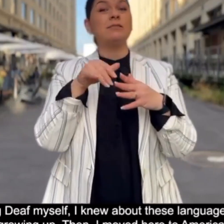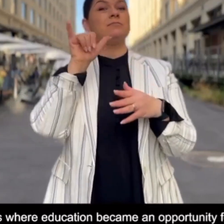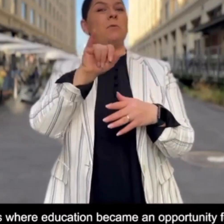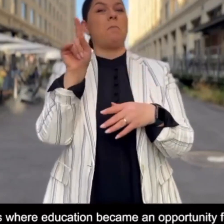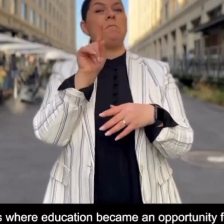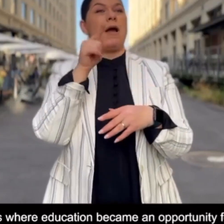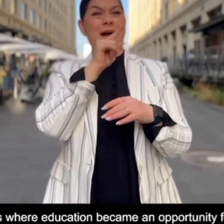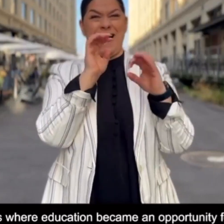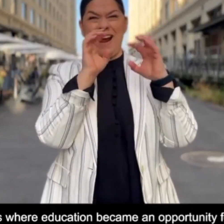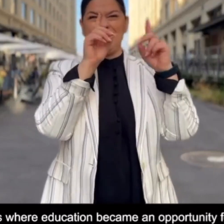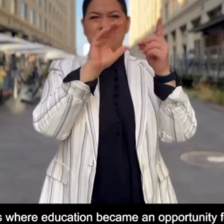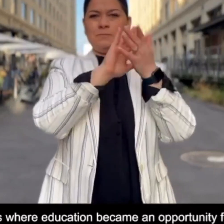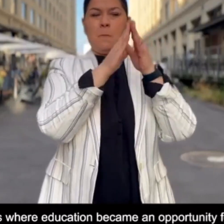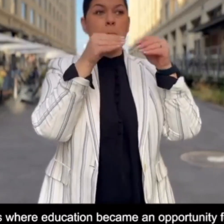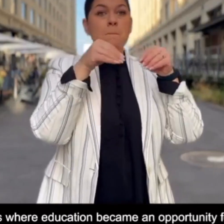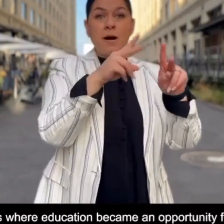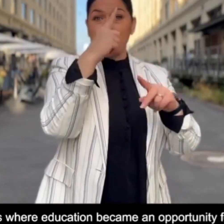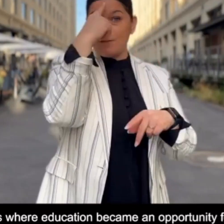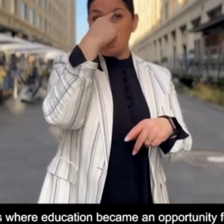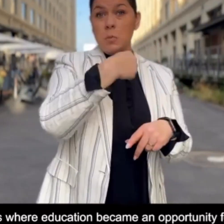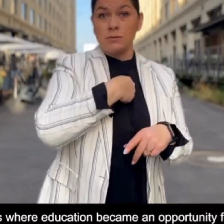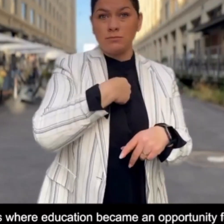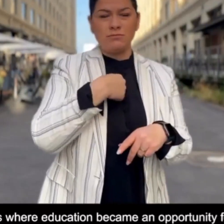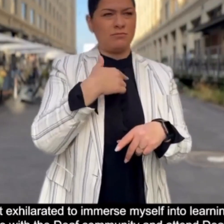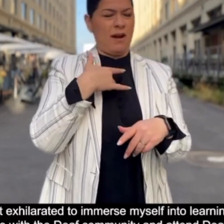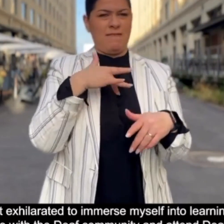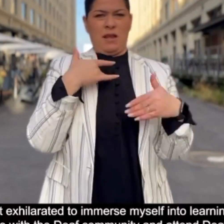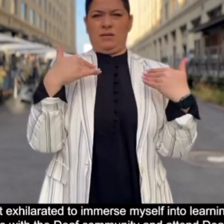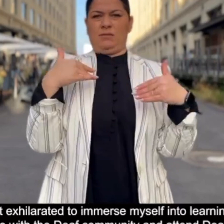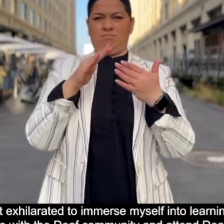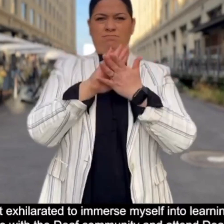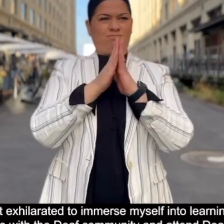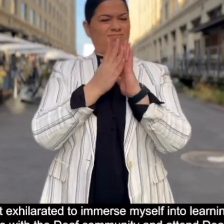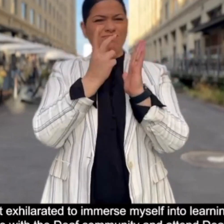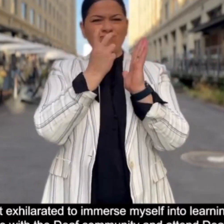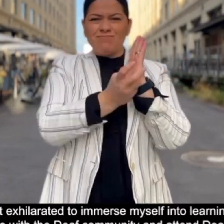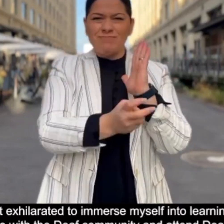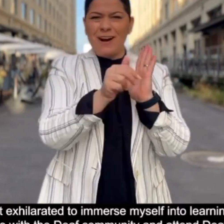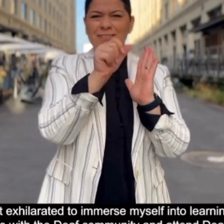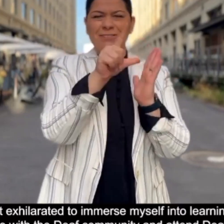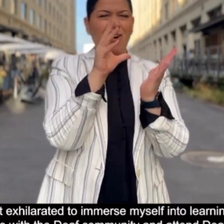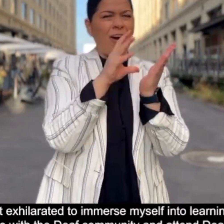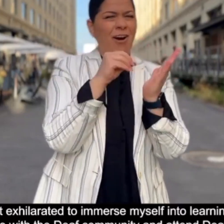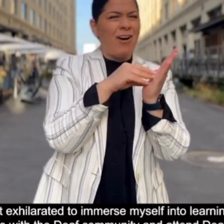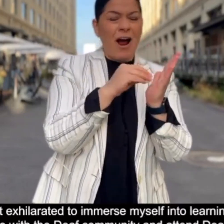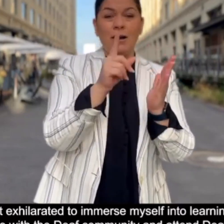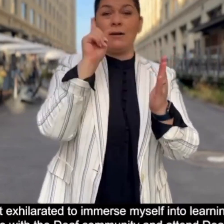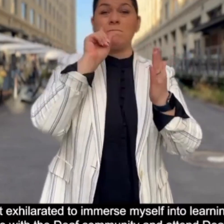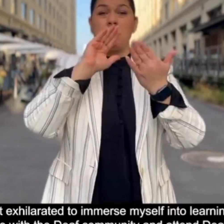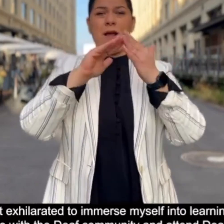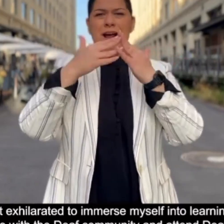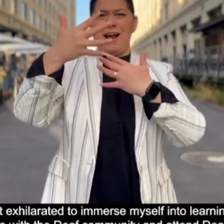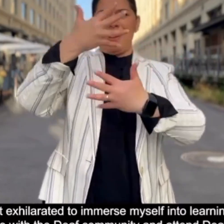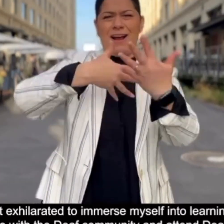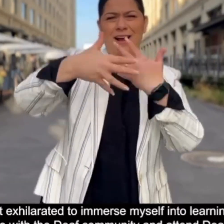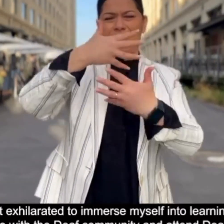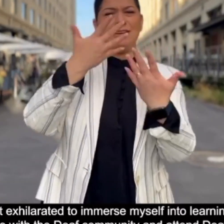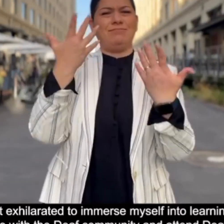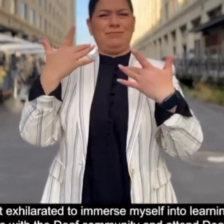here to America. That's where education became an opportunity for me. I felt exhilarated to immerse myself into learning ASL, socialize with the deaf